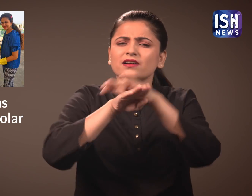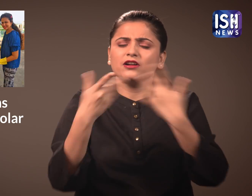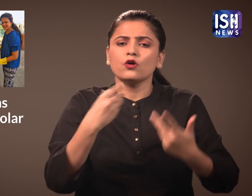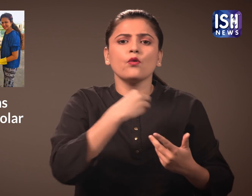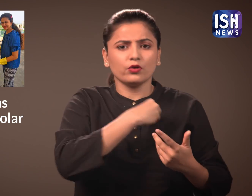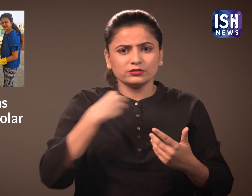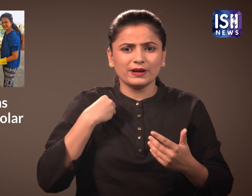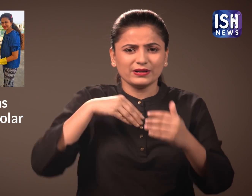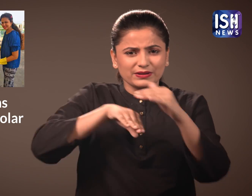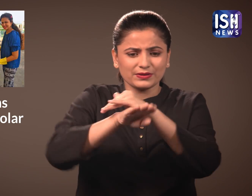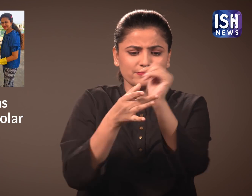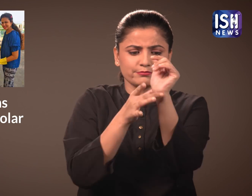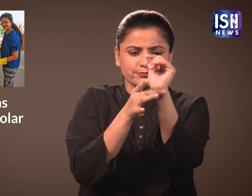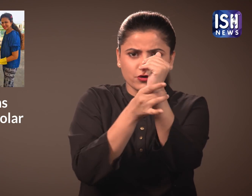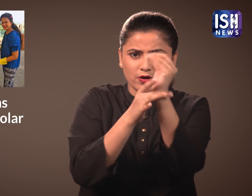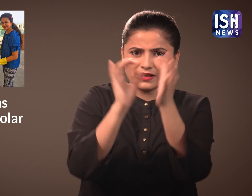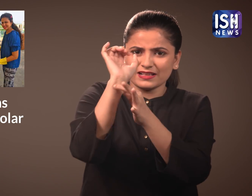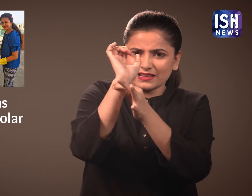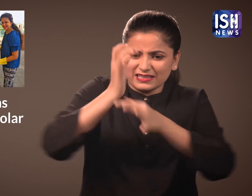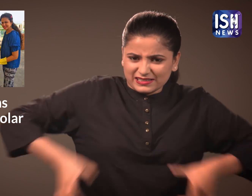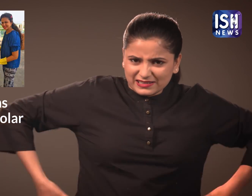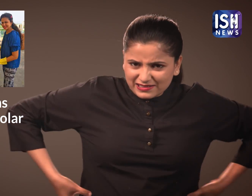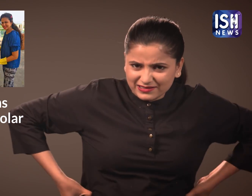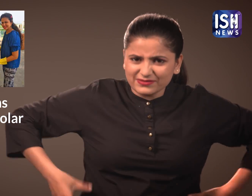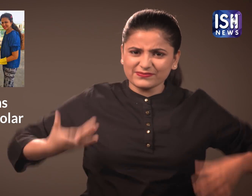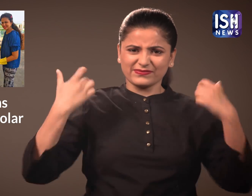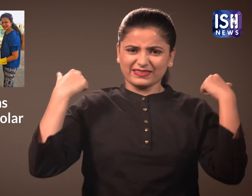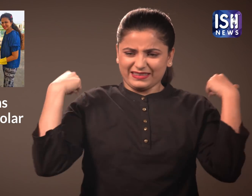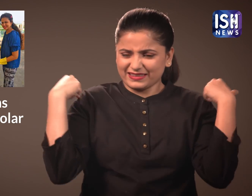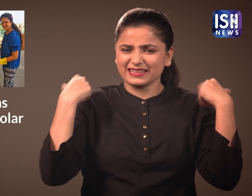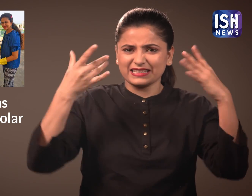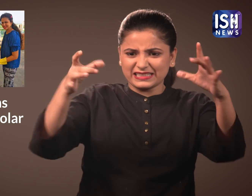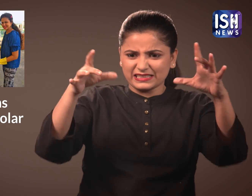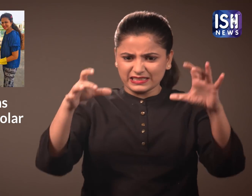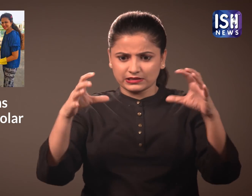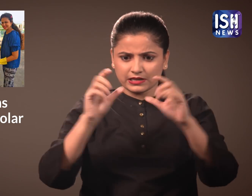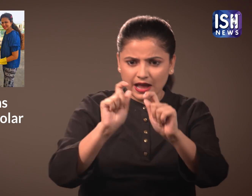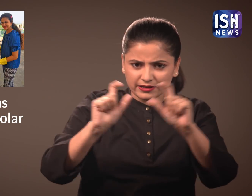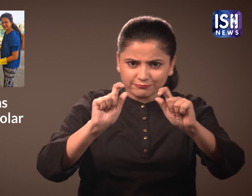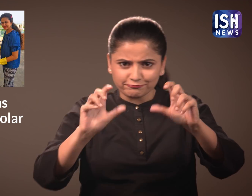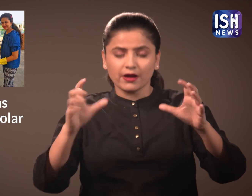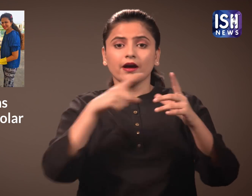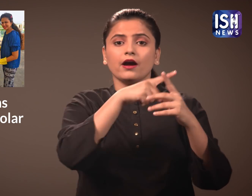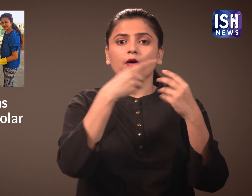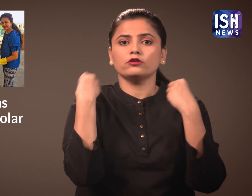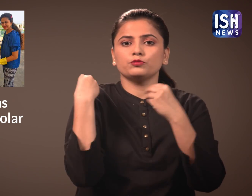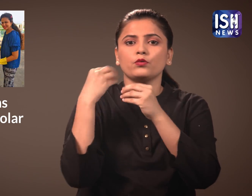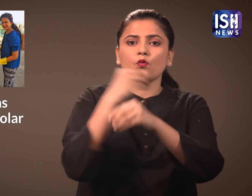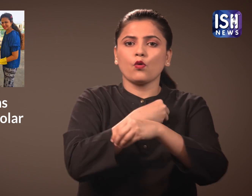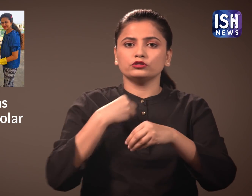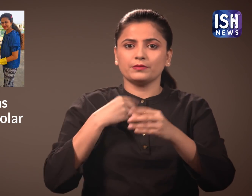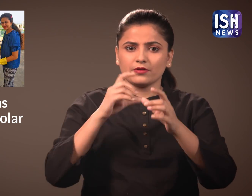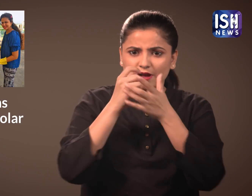She is a physiotherapist and a Pilates trainer.